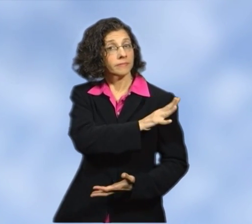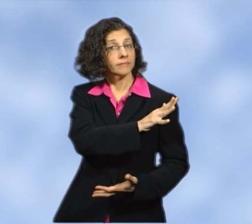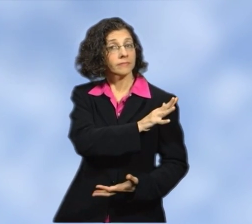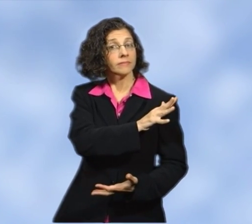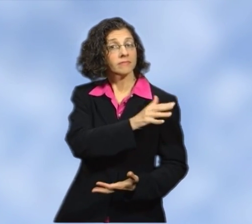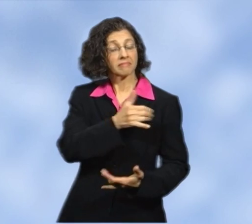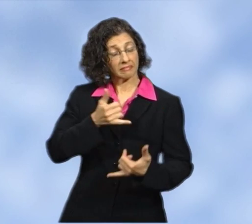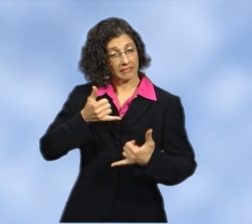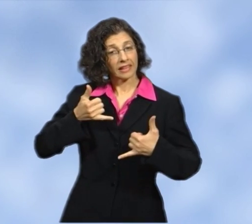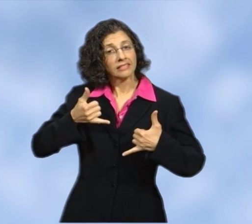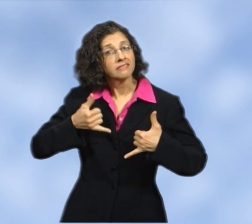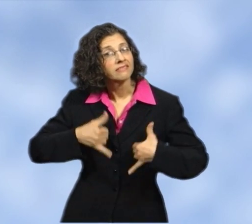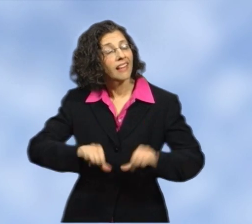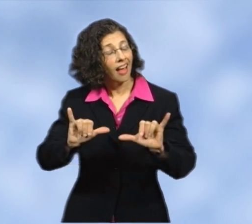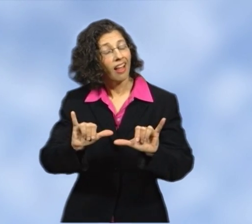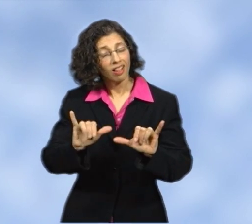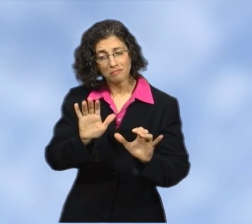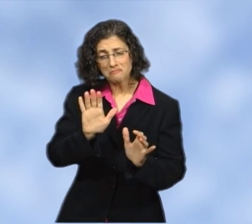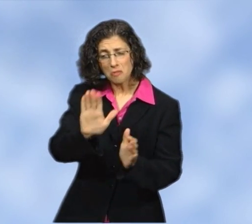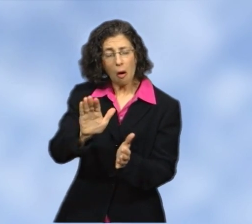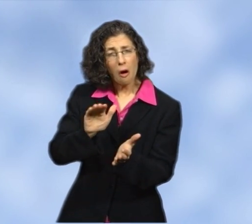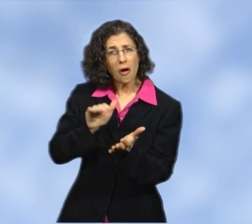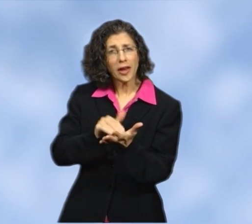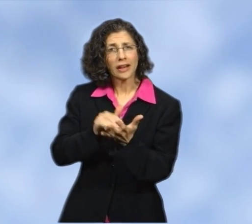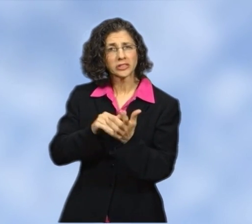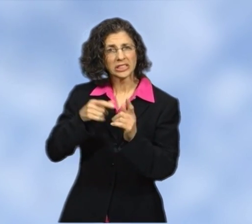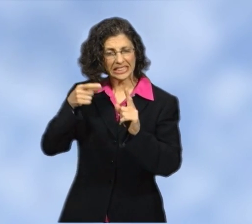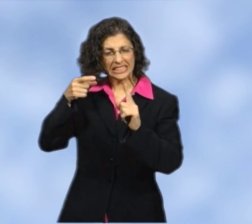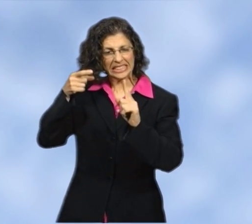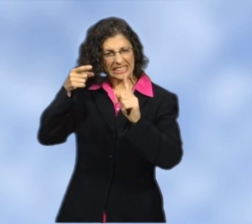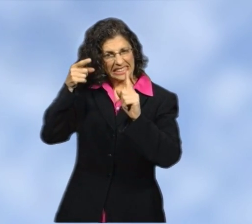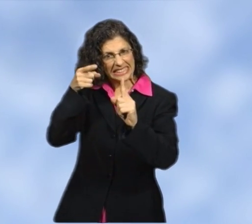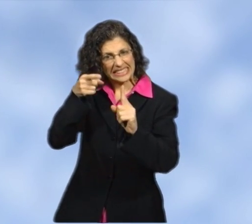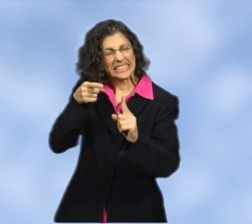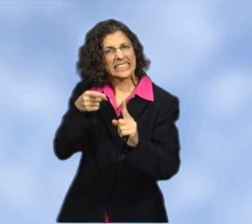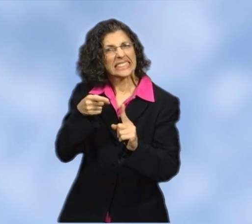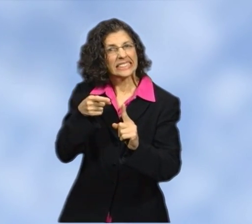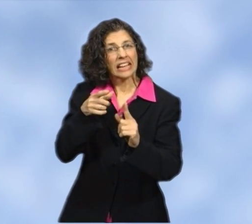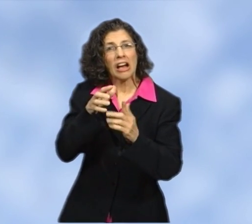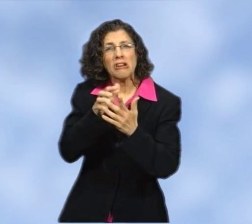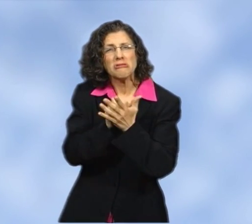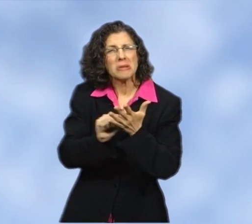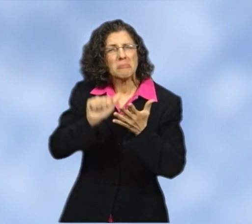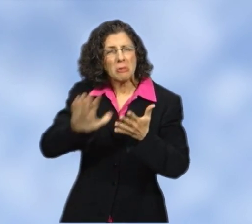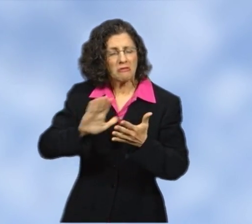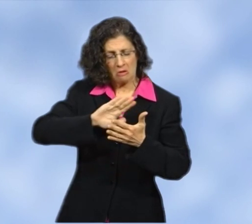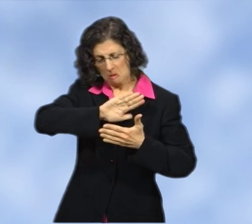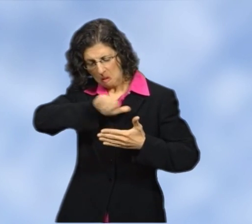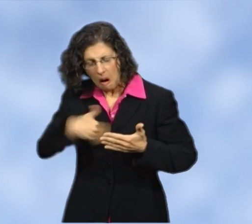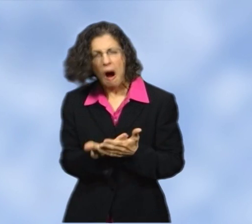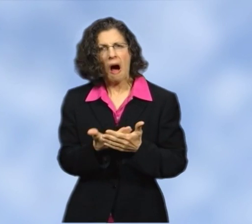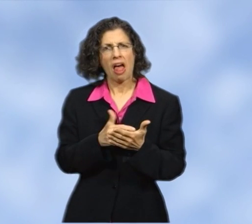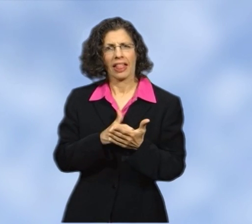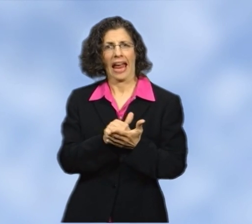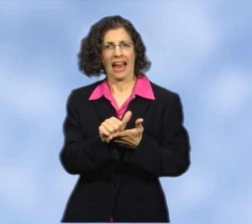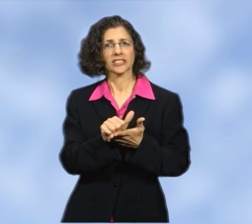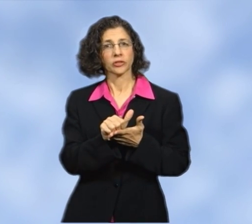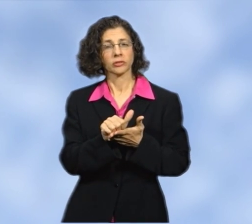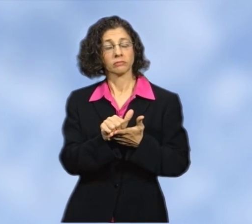Once the lumpectomy is done, your doctor wants to be assured that the